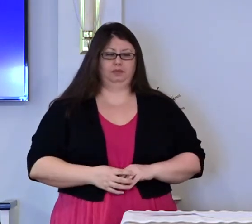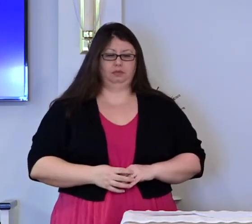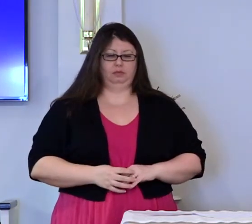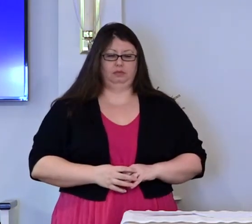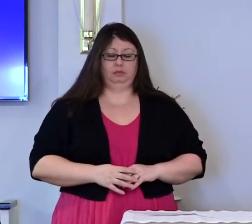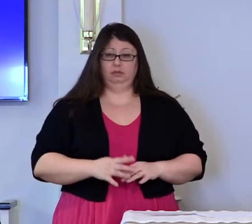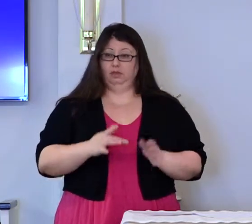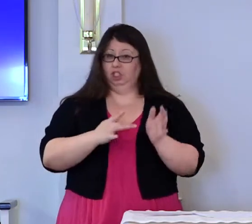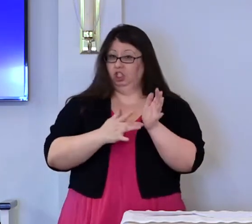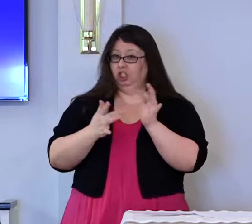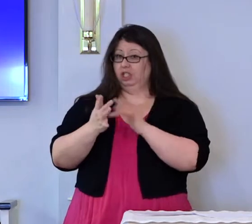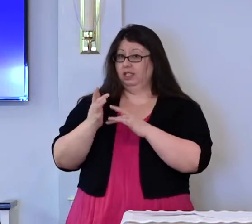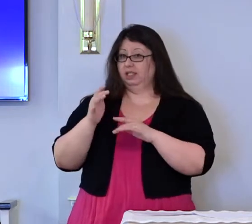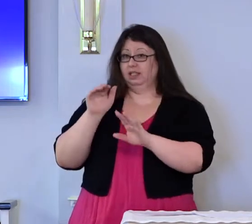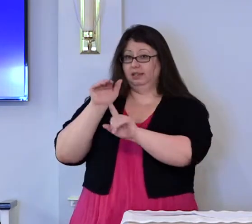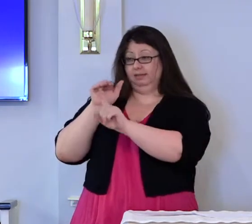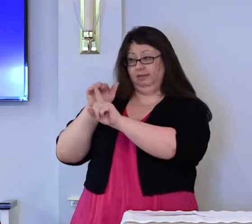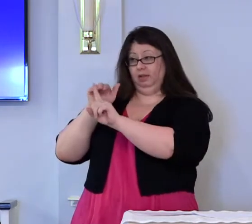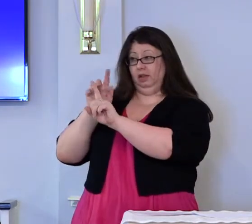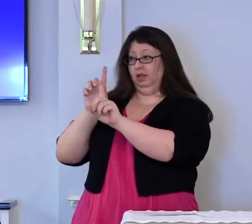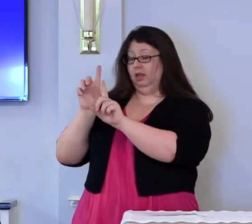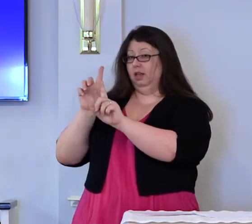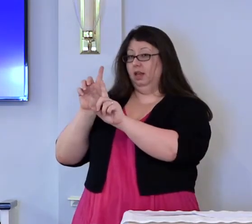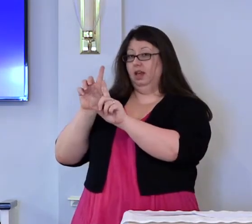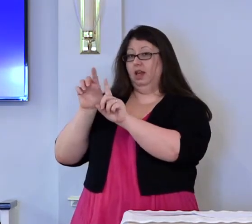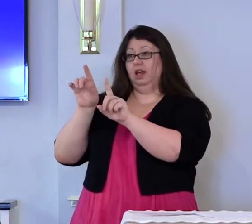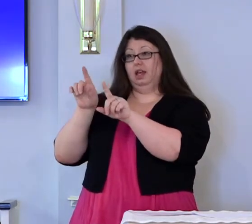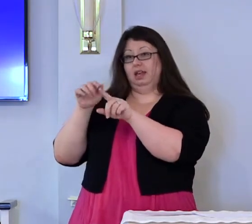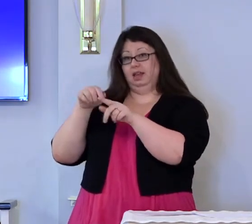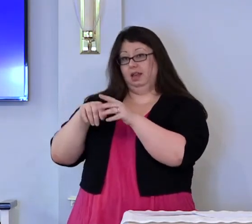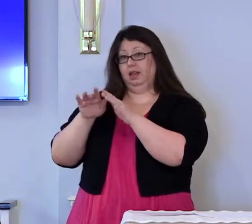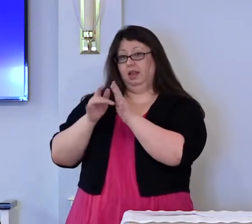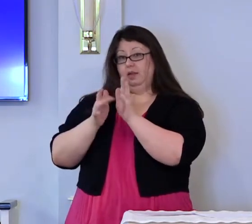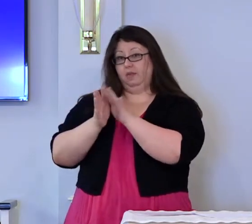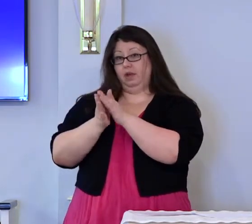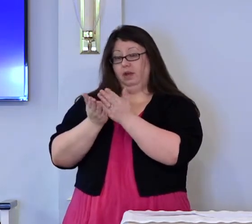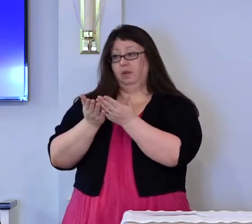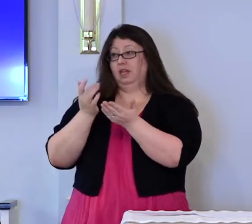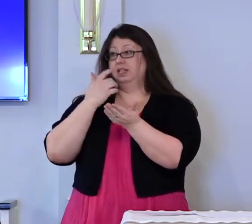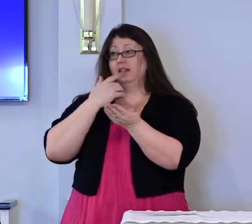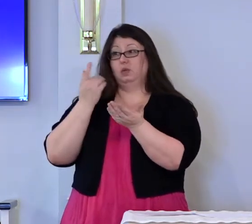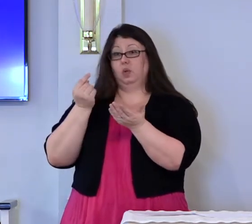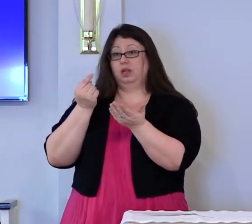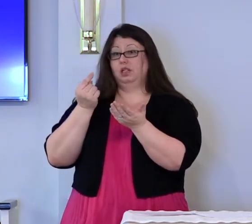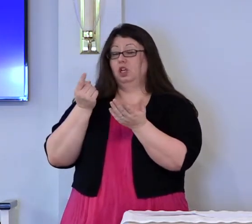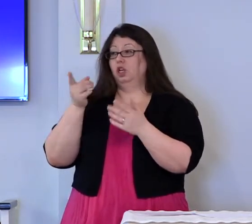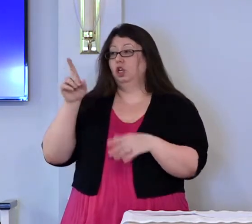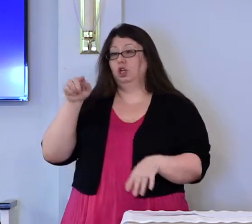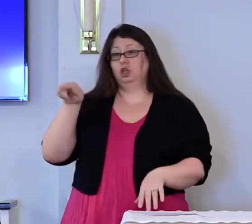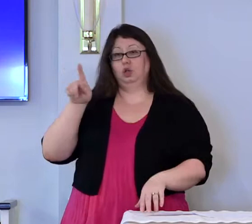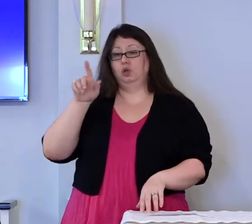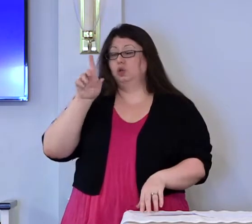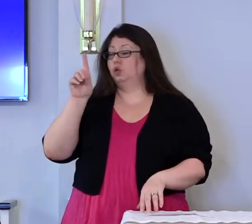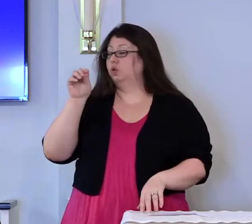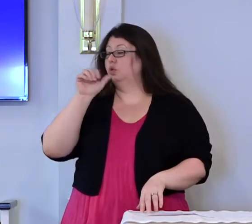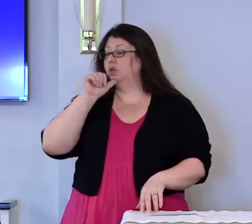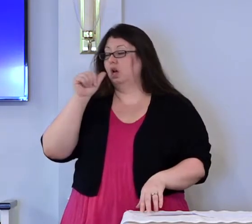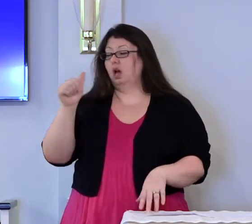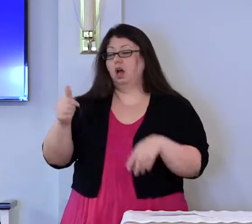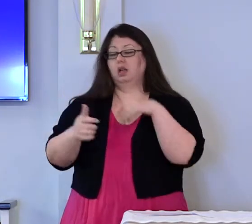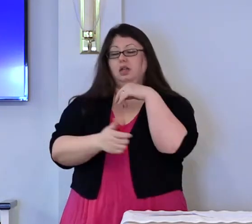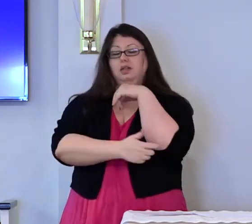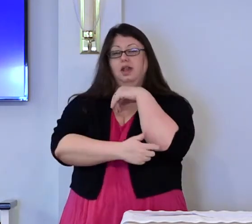And Jesus reminds him, it is also written in the scriptures, you must not tempt